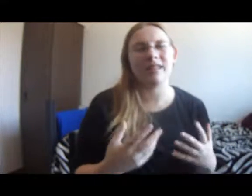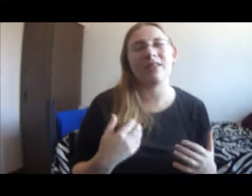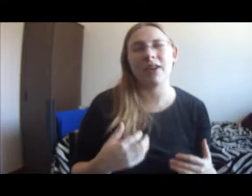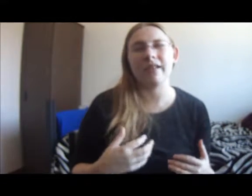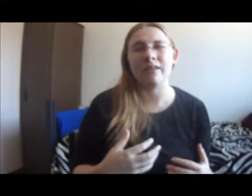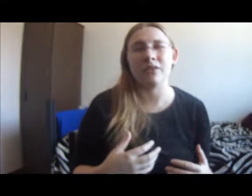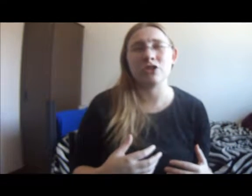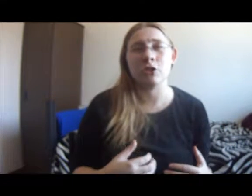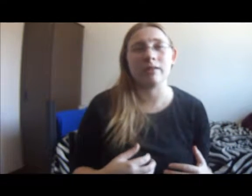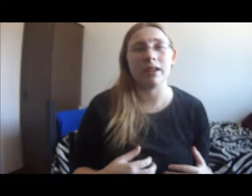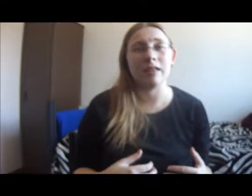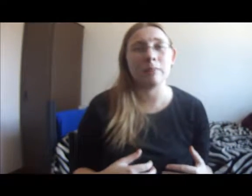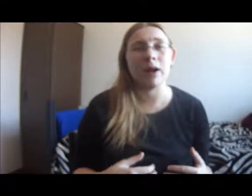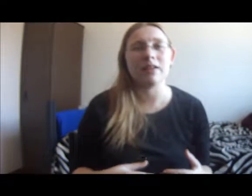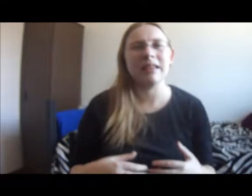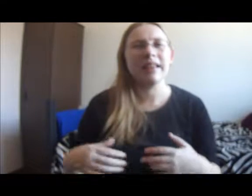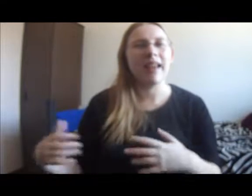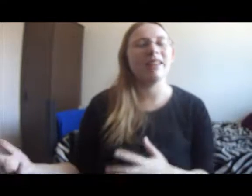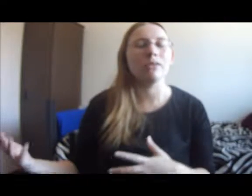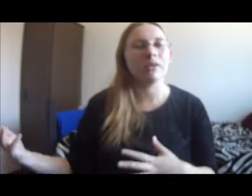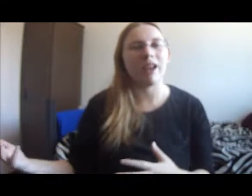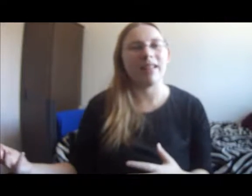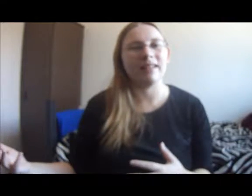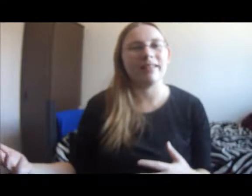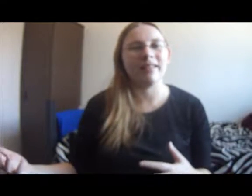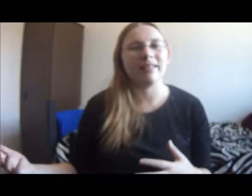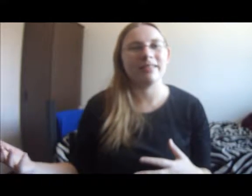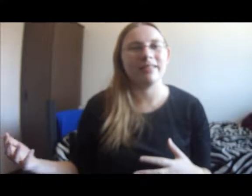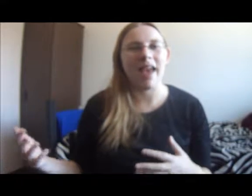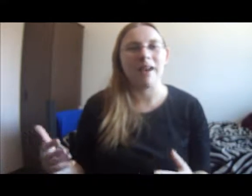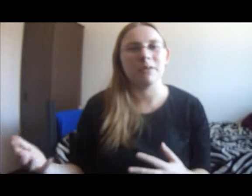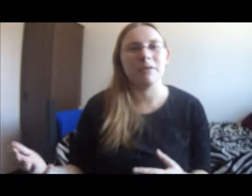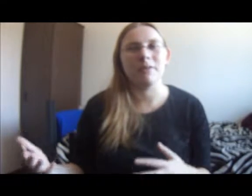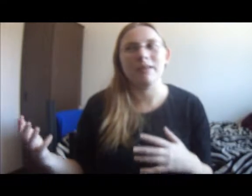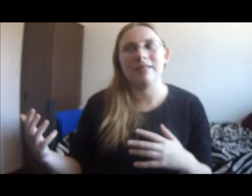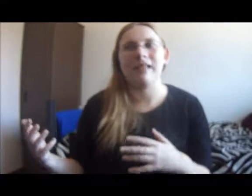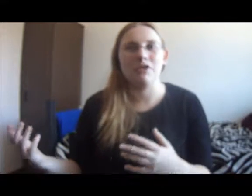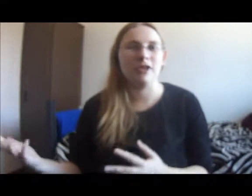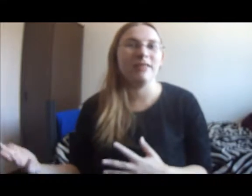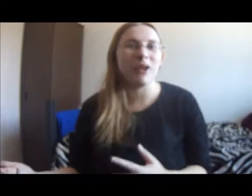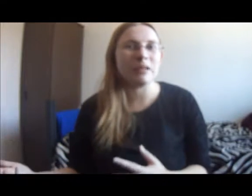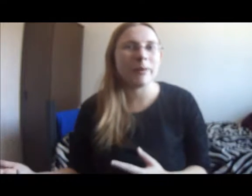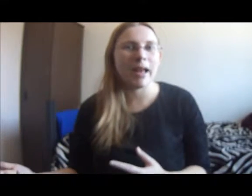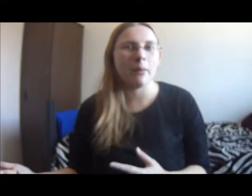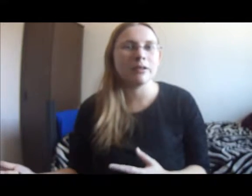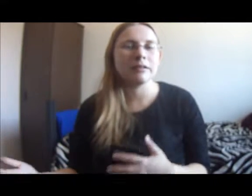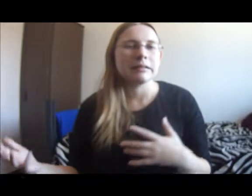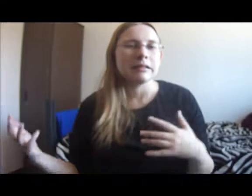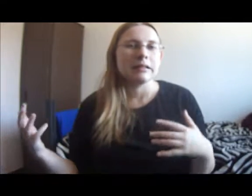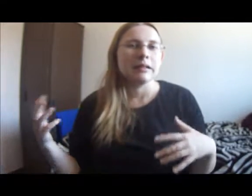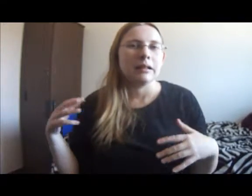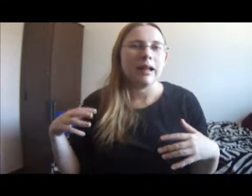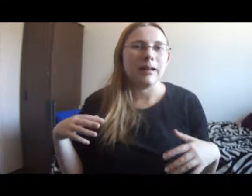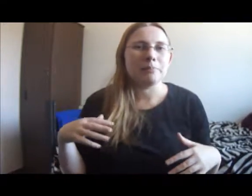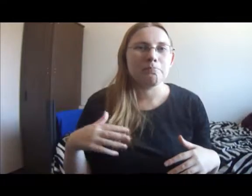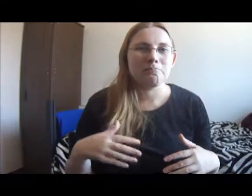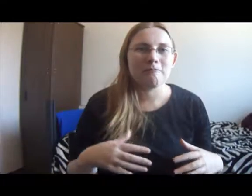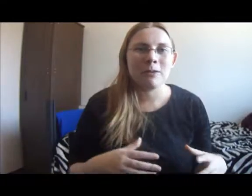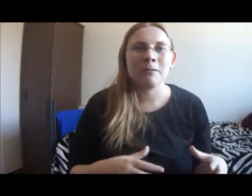And that's a very selfish choice on his part. And he sort of recognizes it afterwards when he says I shouldn't have called him a coward. So